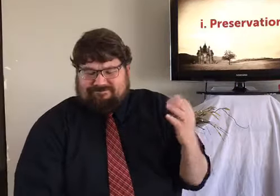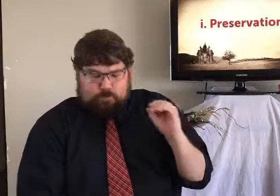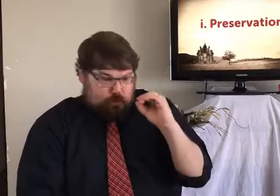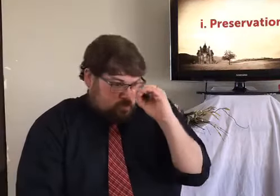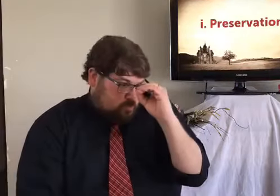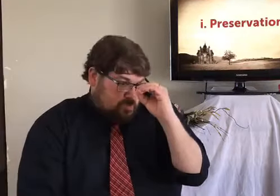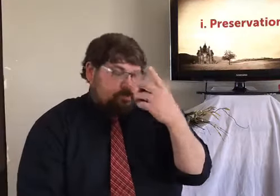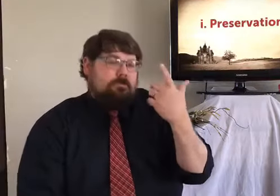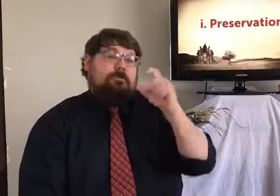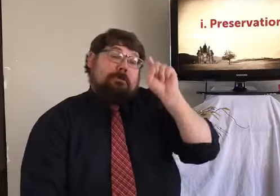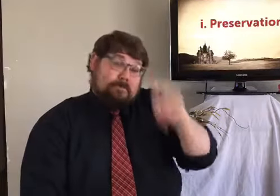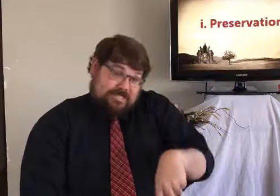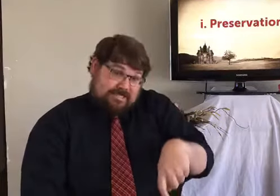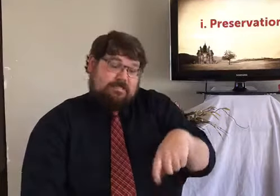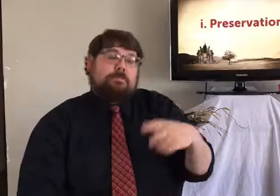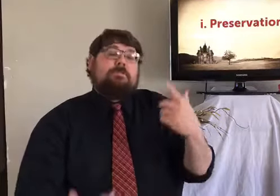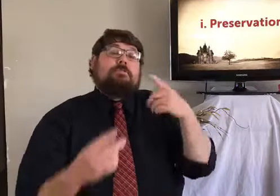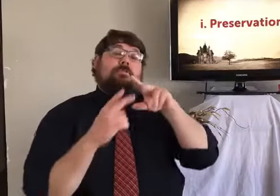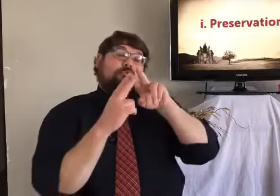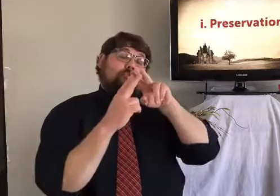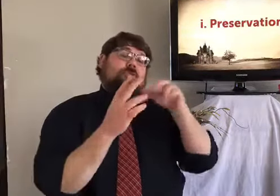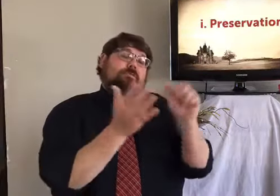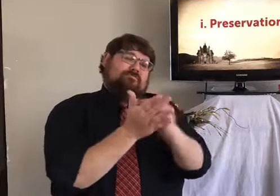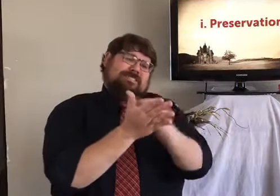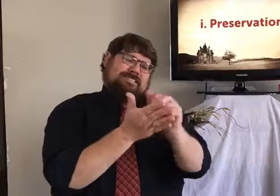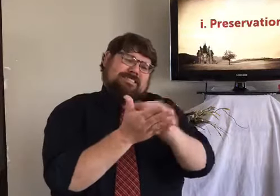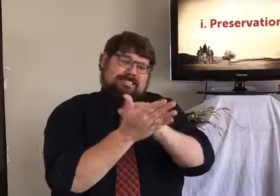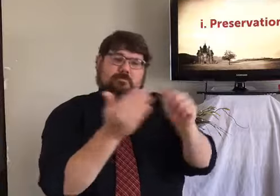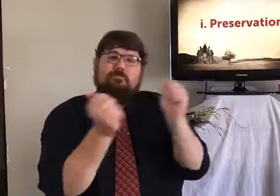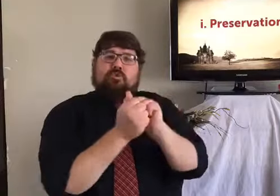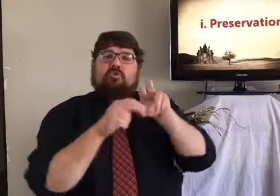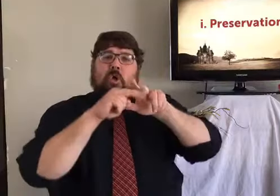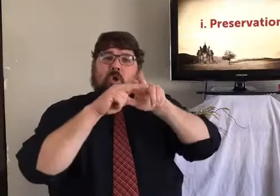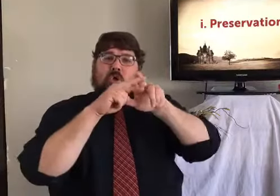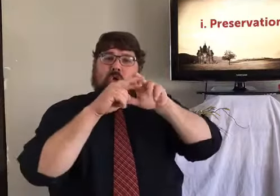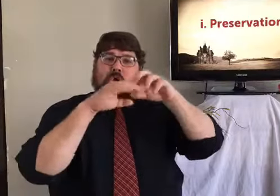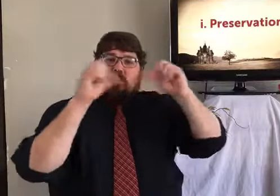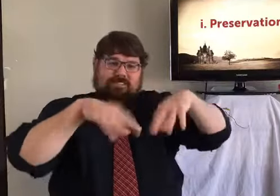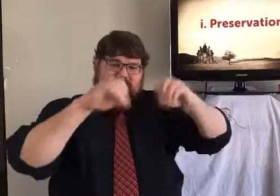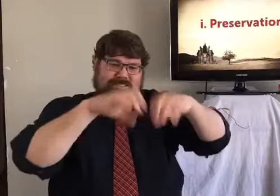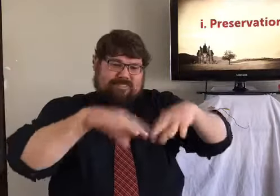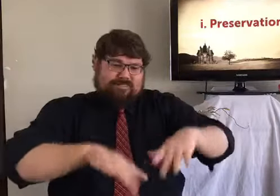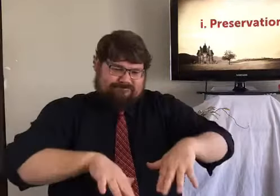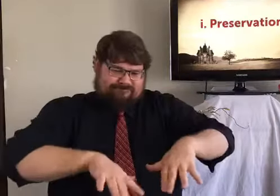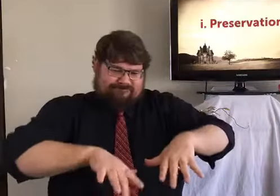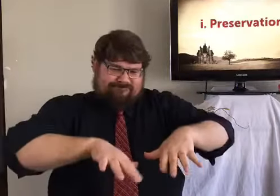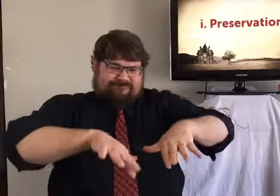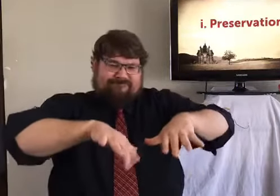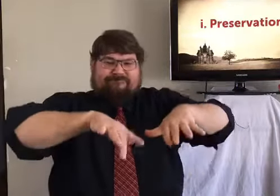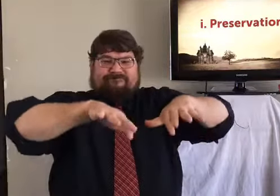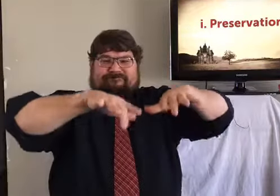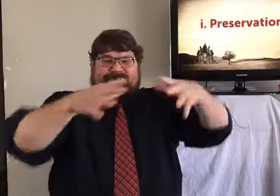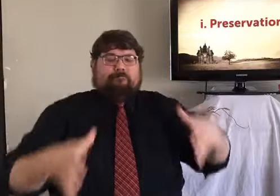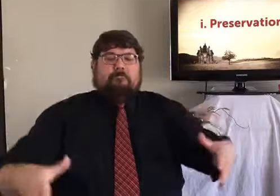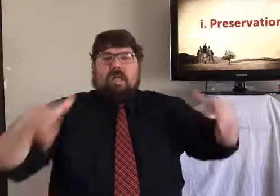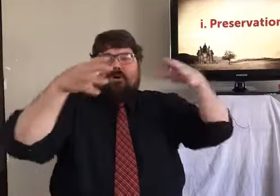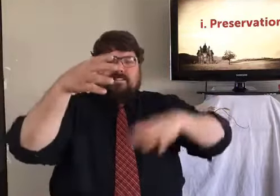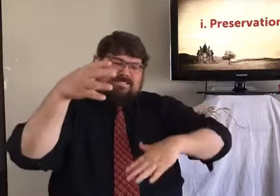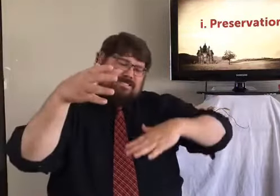You remember that there was no refrigeration at this time in Christ's day. And so, often food was rubbed with salt